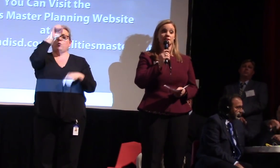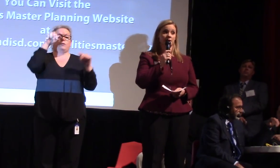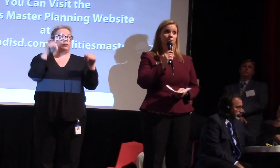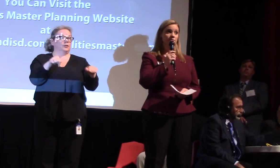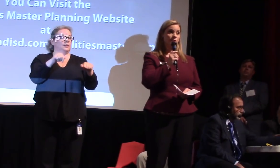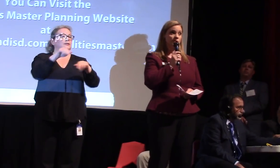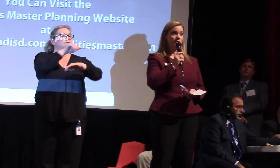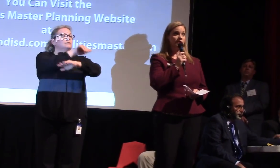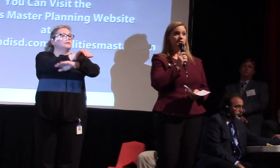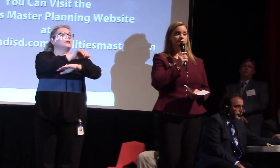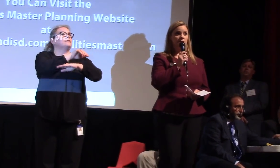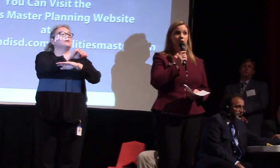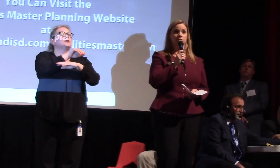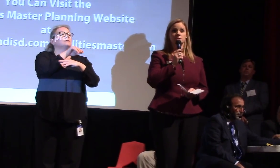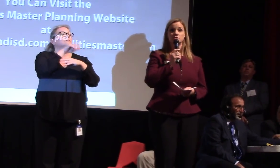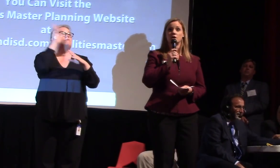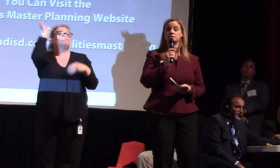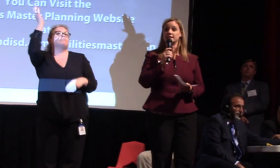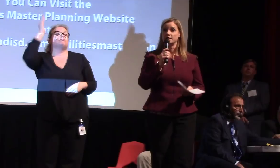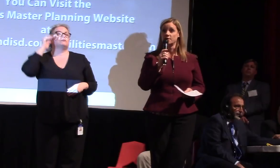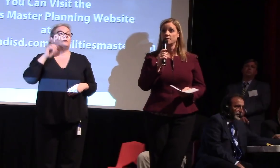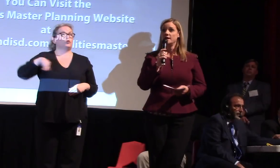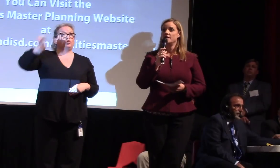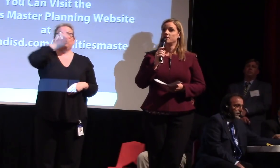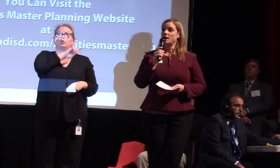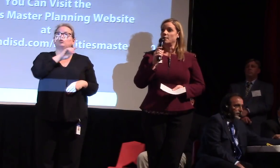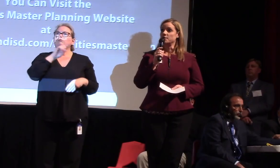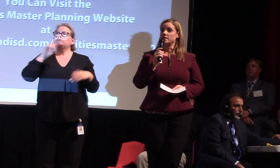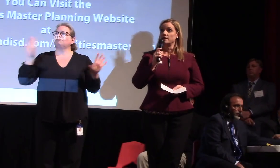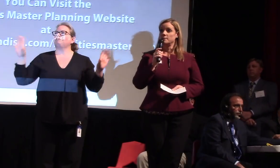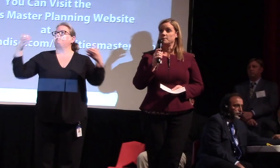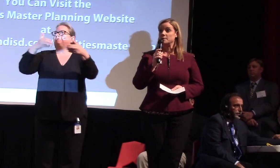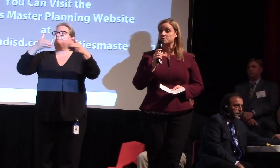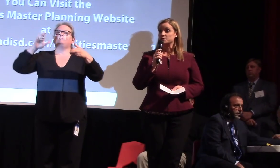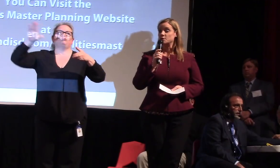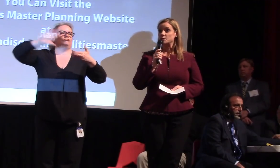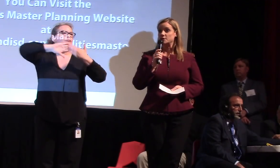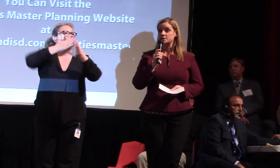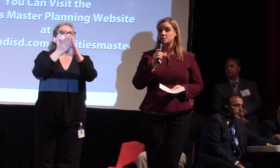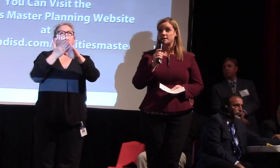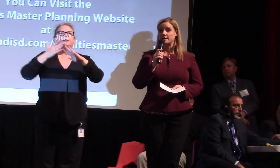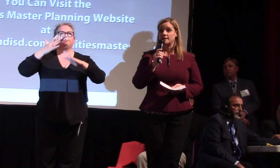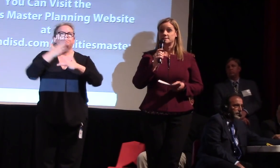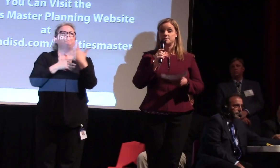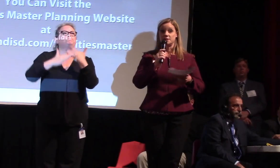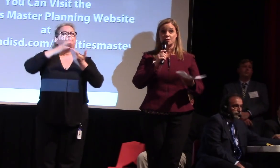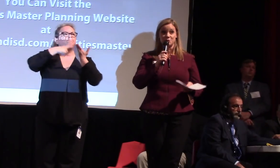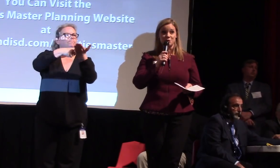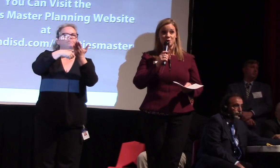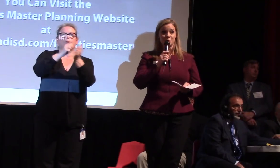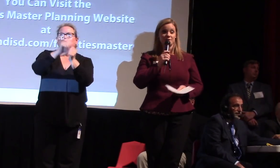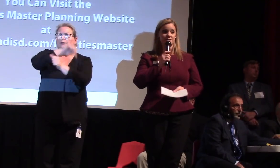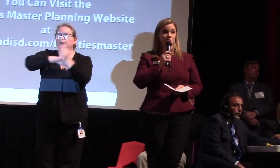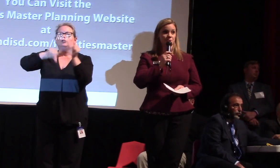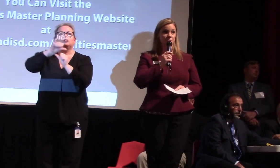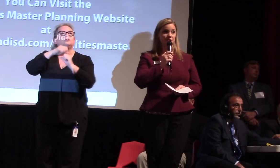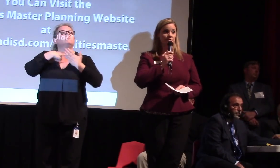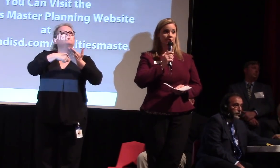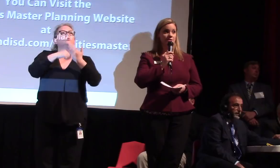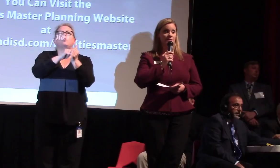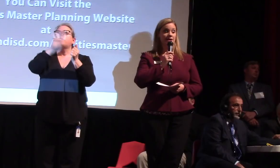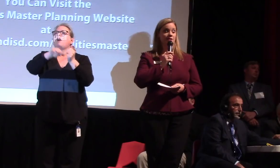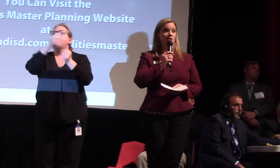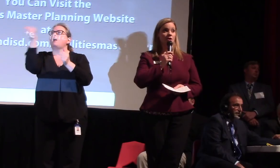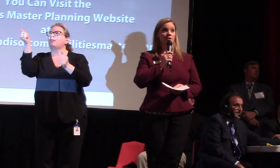part of this collaborative community and to be able to talk together with members of communities who may not be close to you in the district.